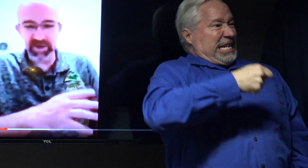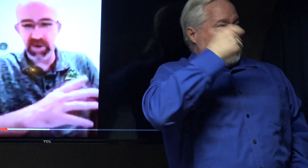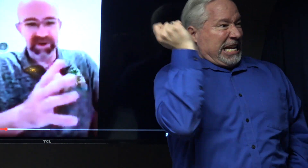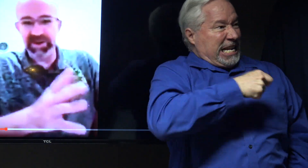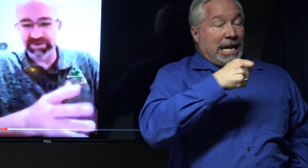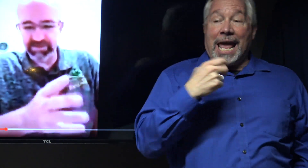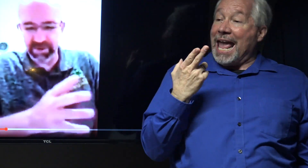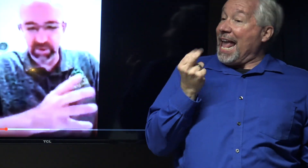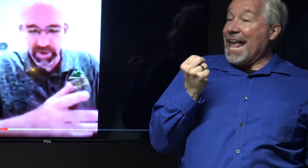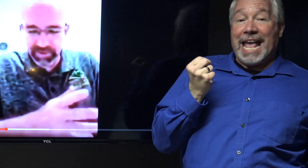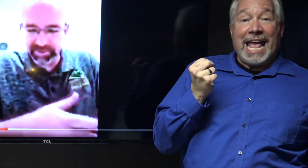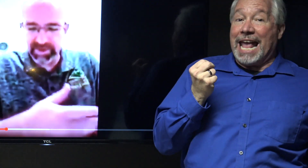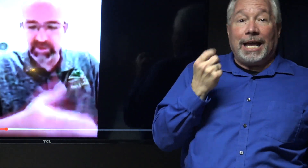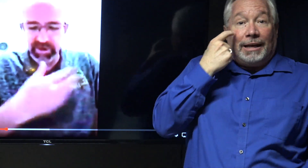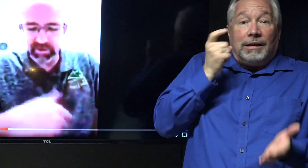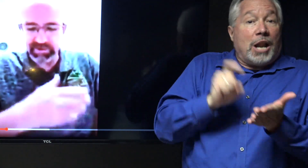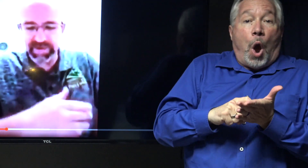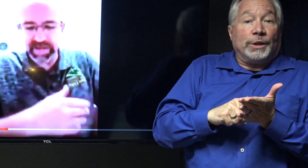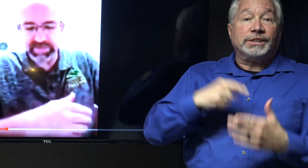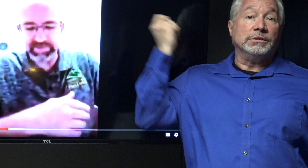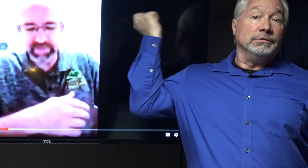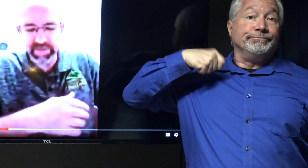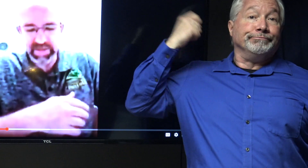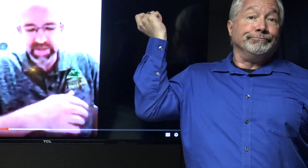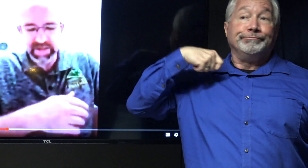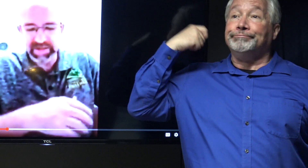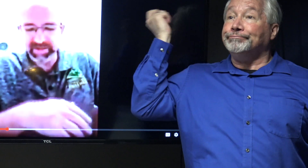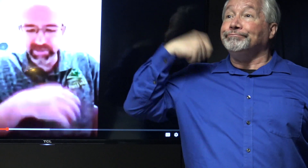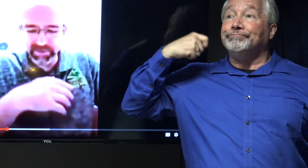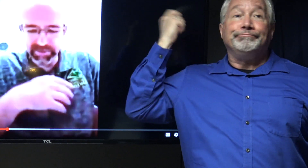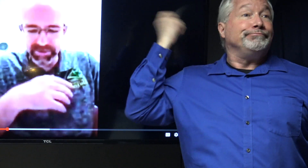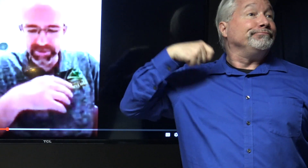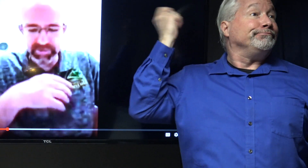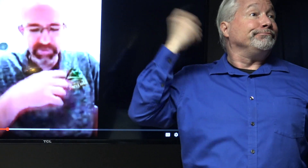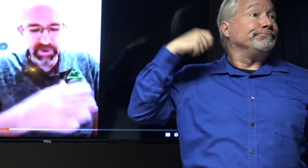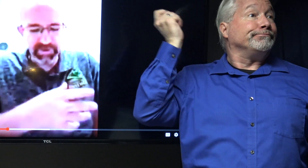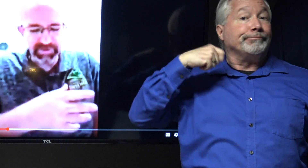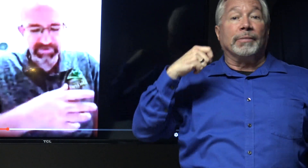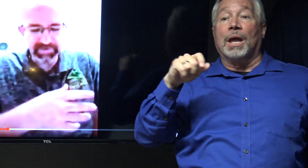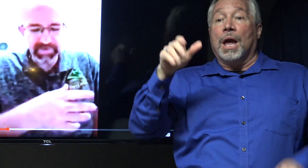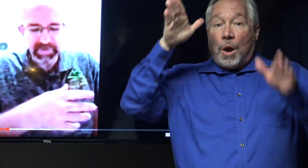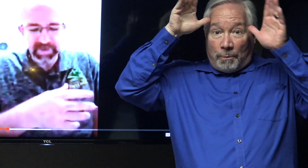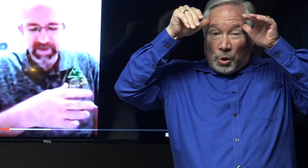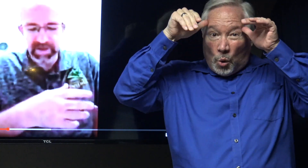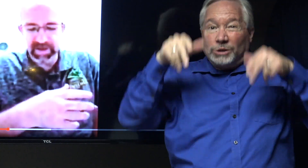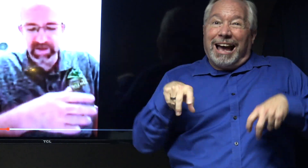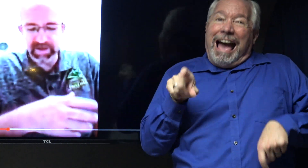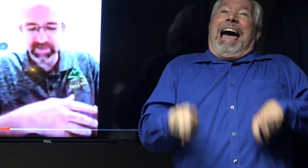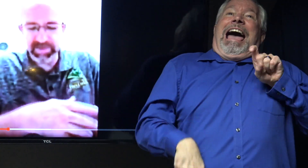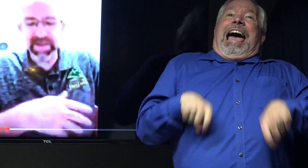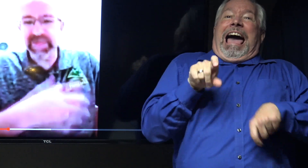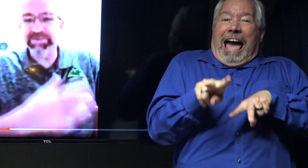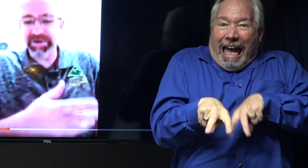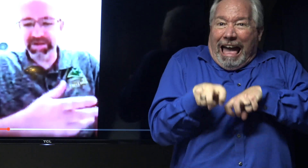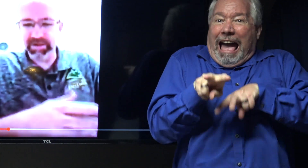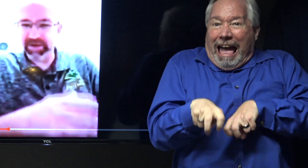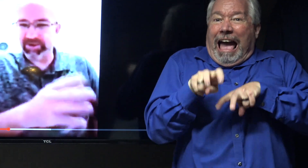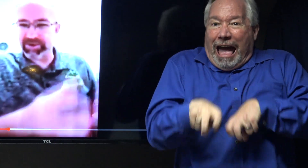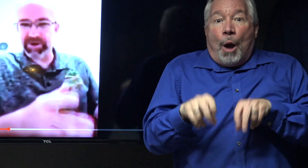had no idea he was being whipped. He was not aware of what was happening. And the mules started moving and taking him speed. They were heading